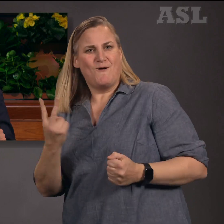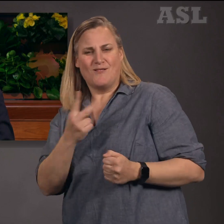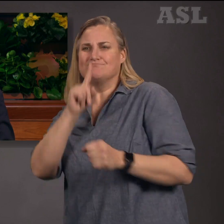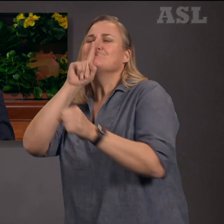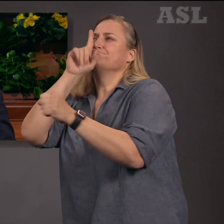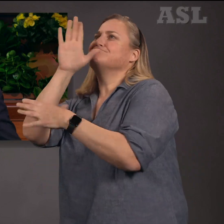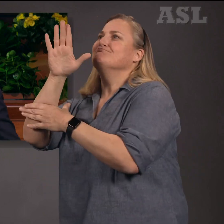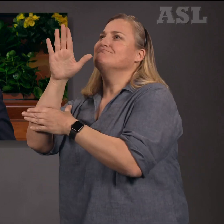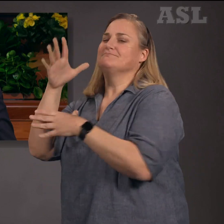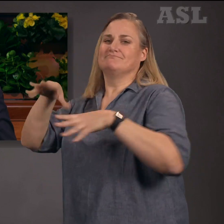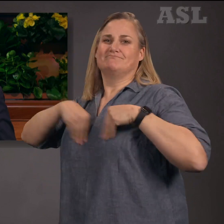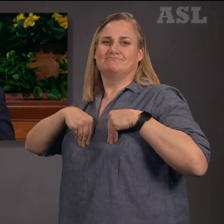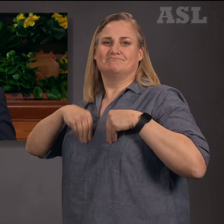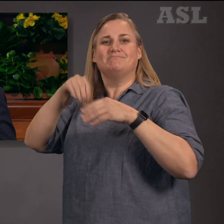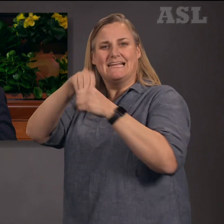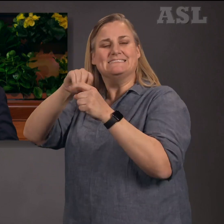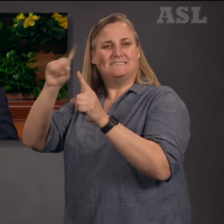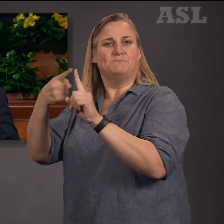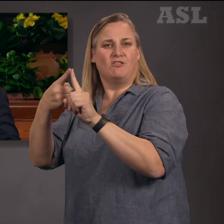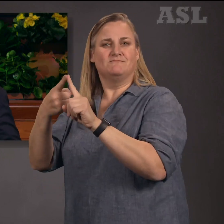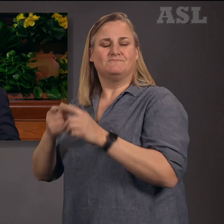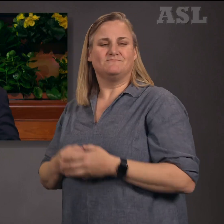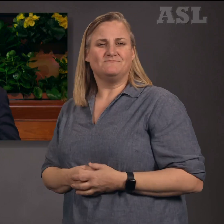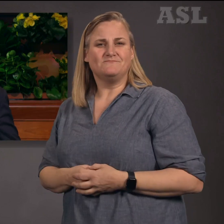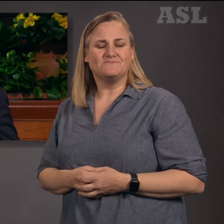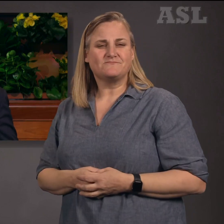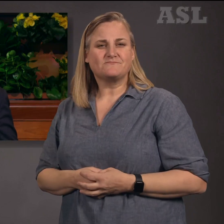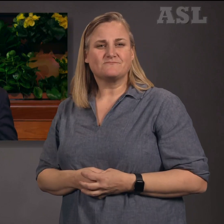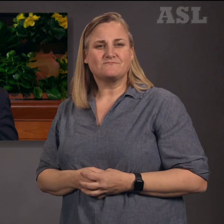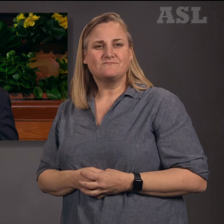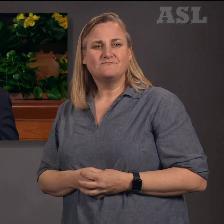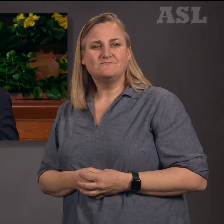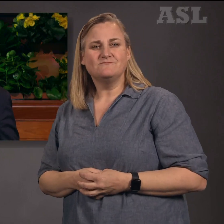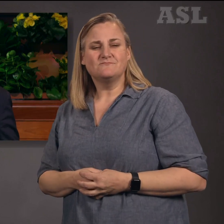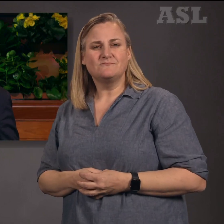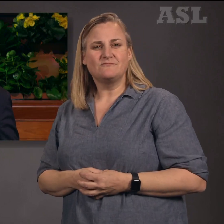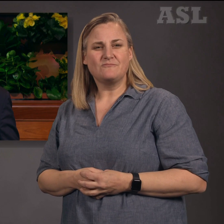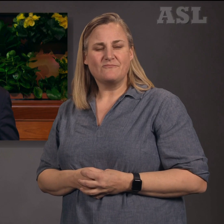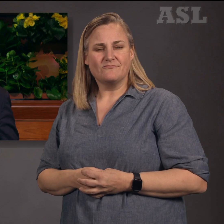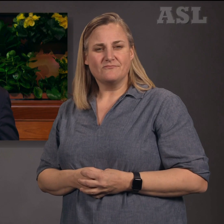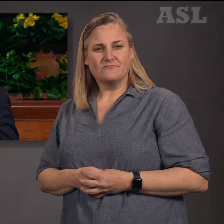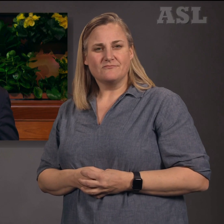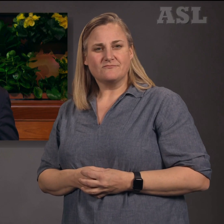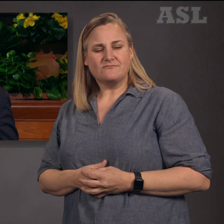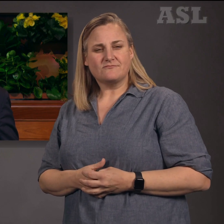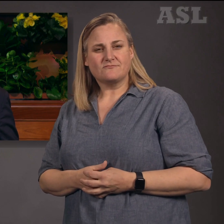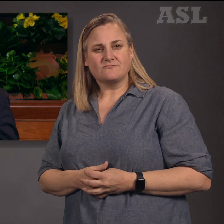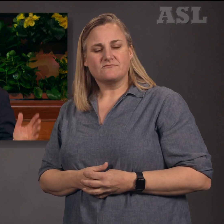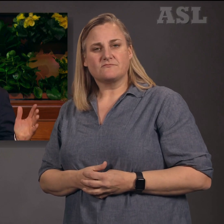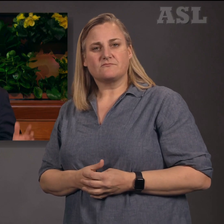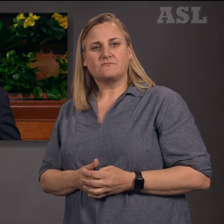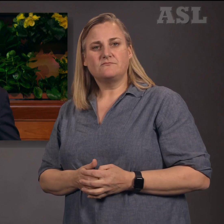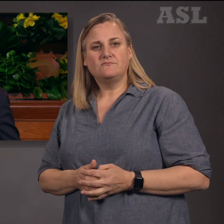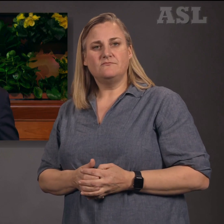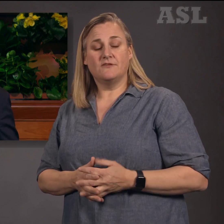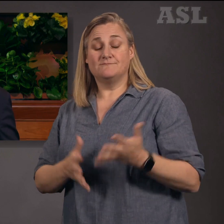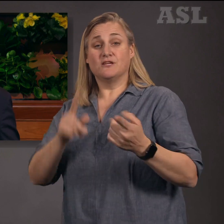hopeful in my life. We hold to the promises we received in the temple. Travis is now the bishop.